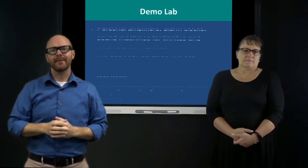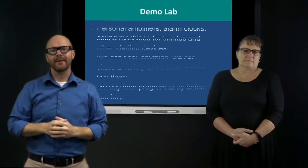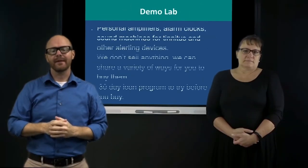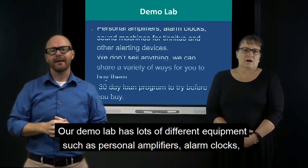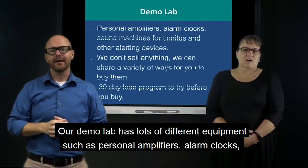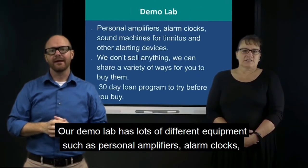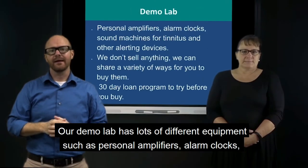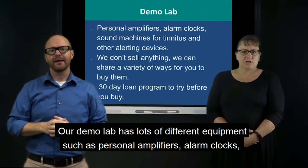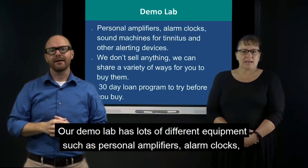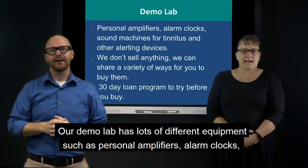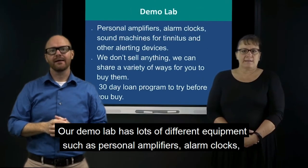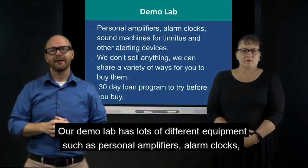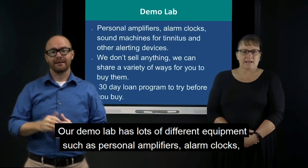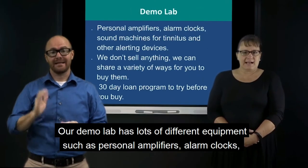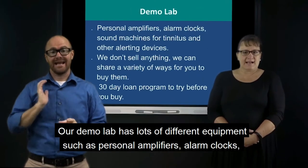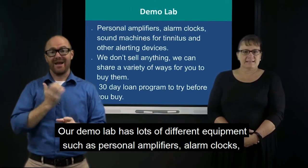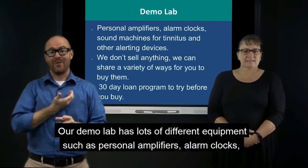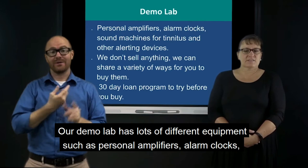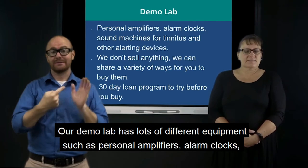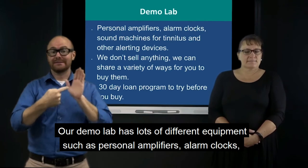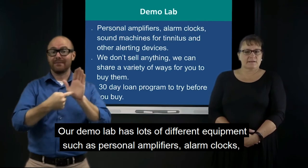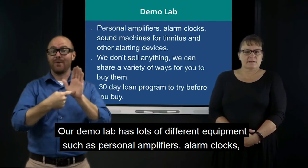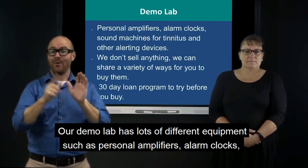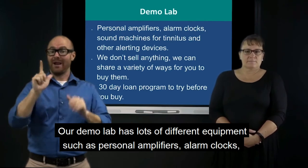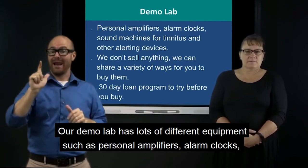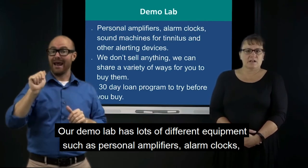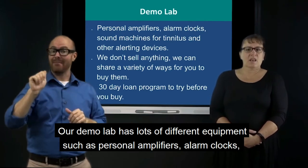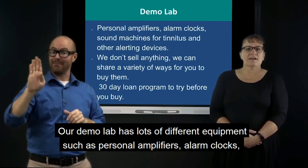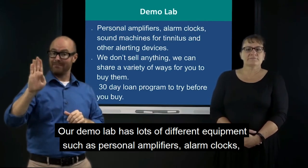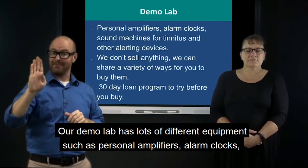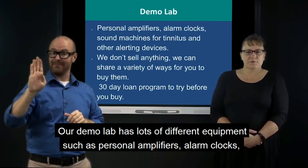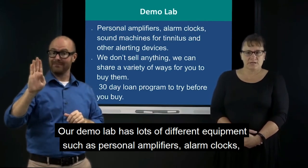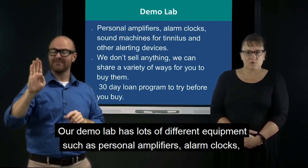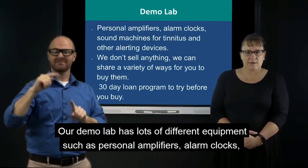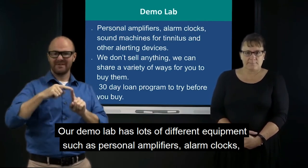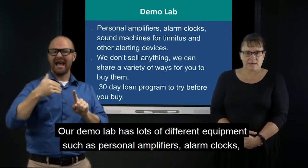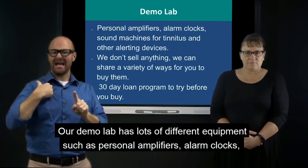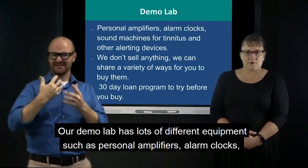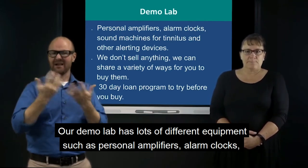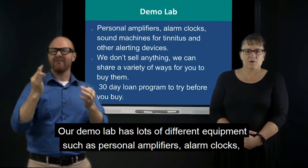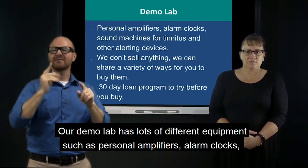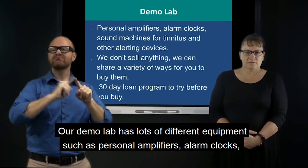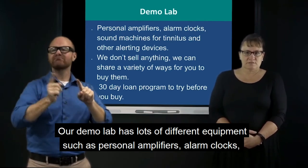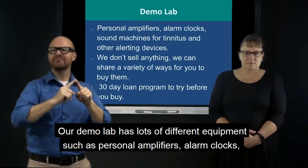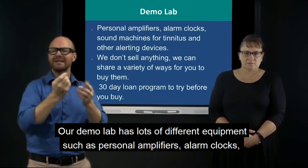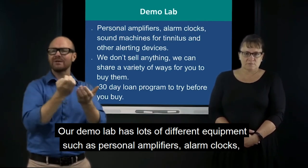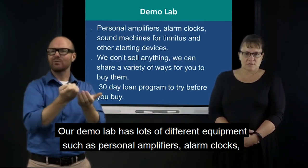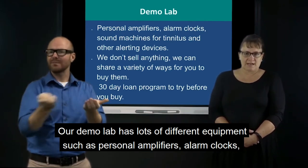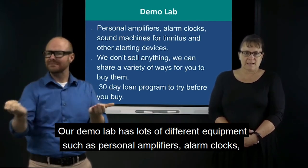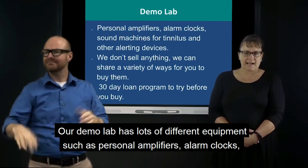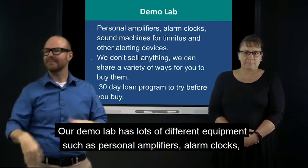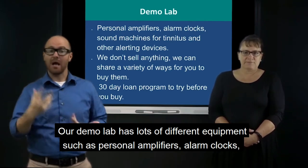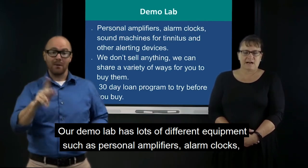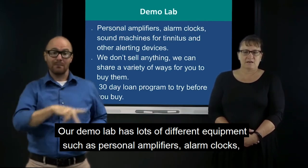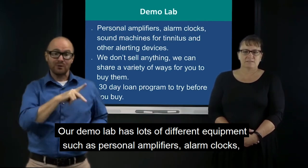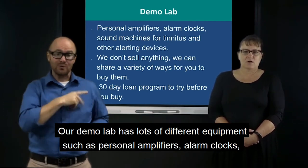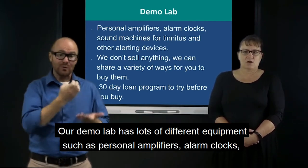Our demo lab has a lot of different equipment from personal amplifiers, alarm